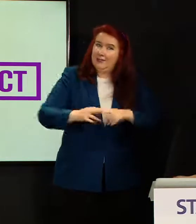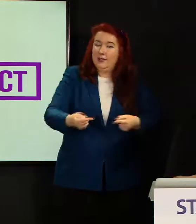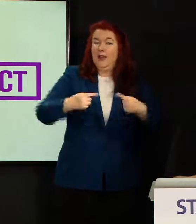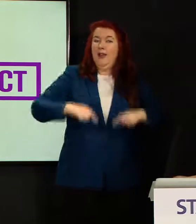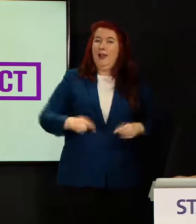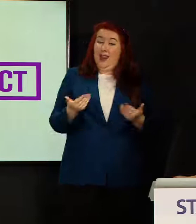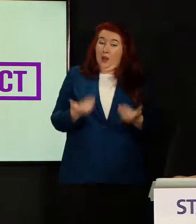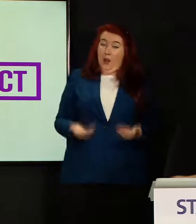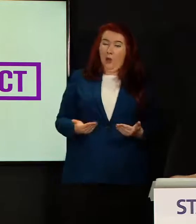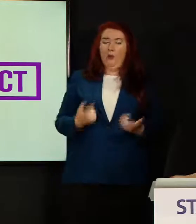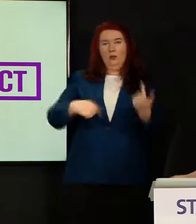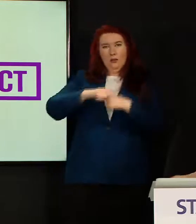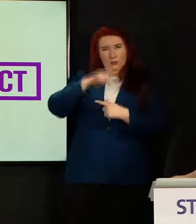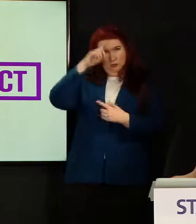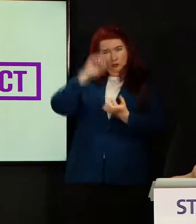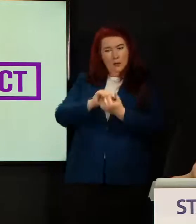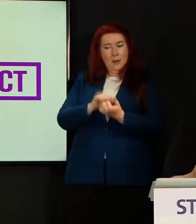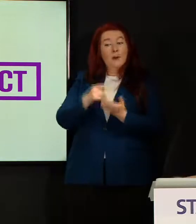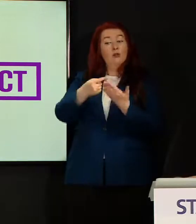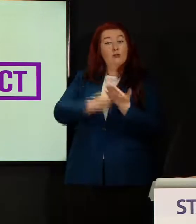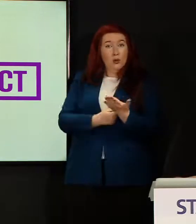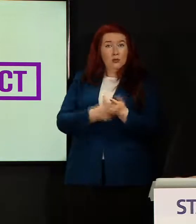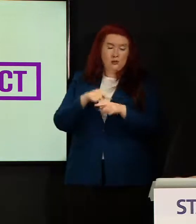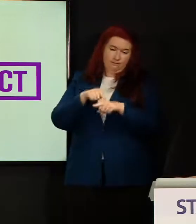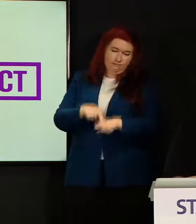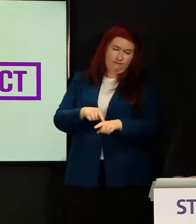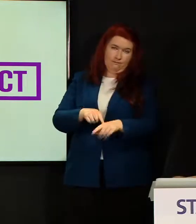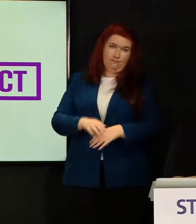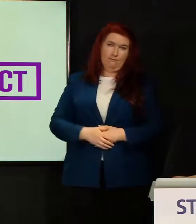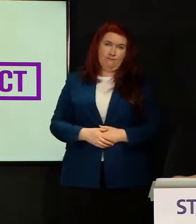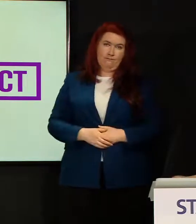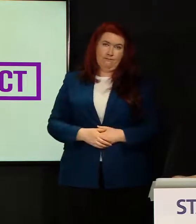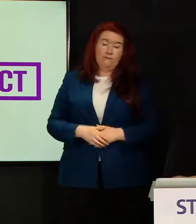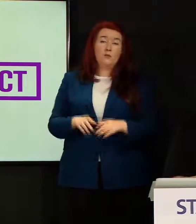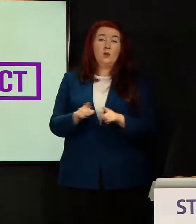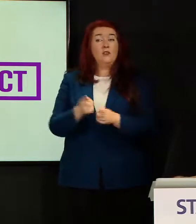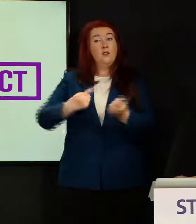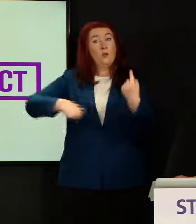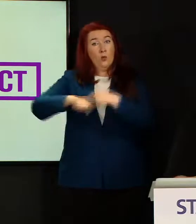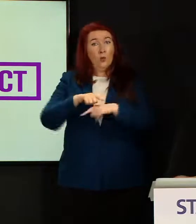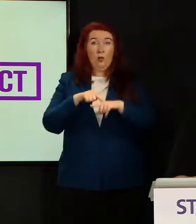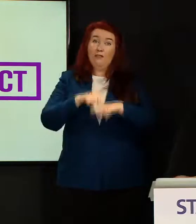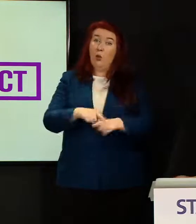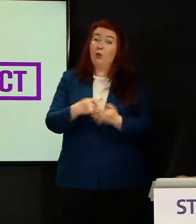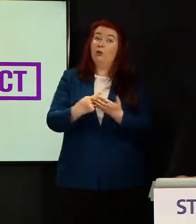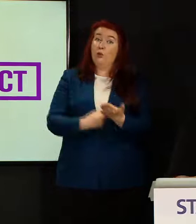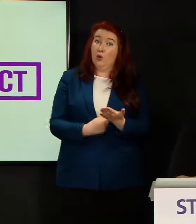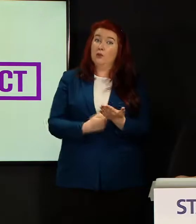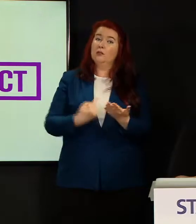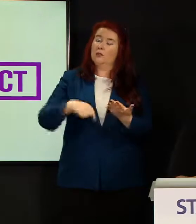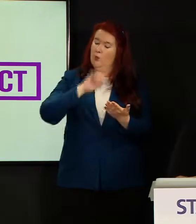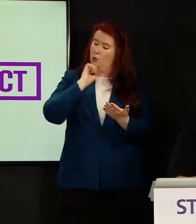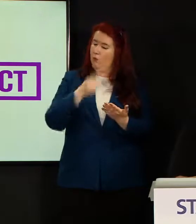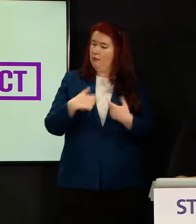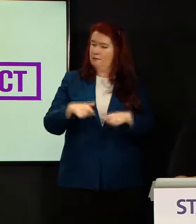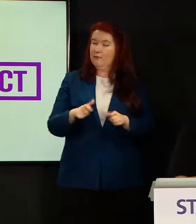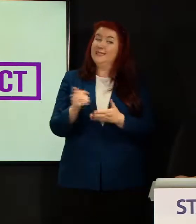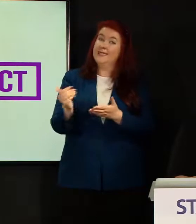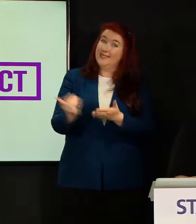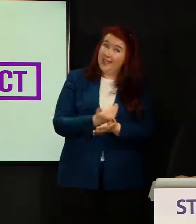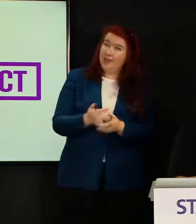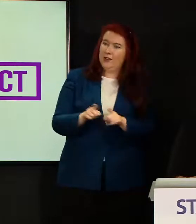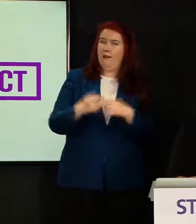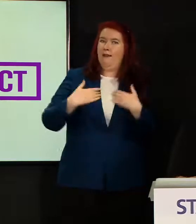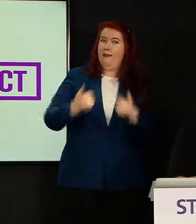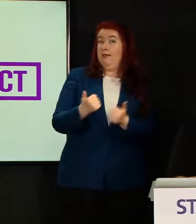remembers what the rules are and puts them in place. And if we all follow the rules, we will stay safe and healthy